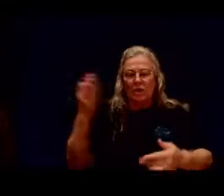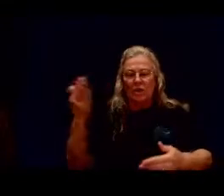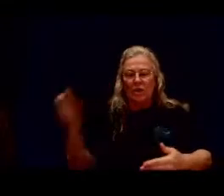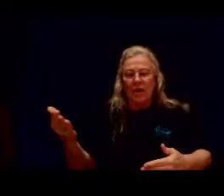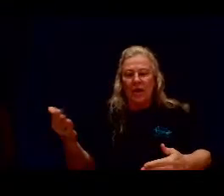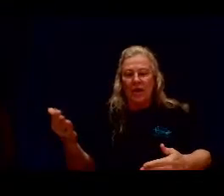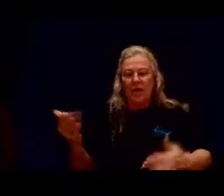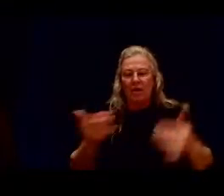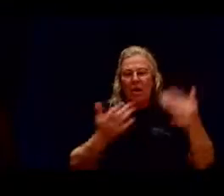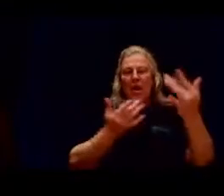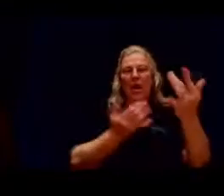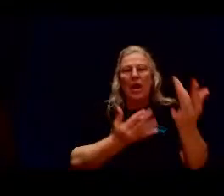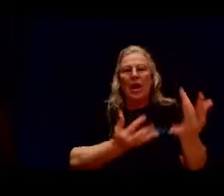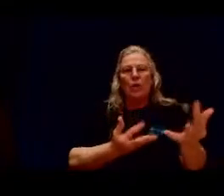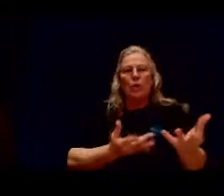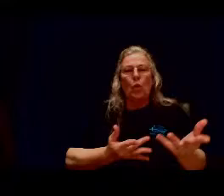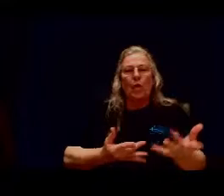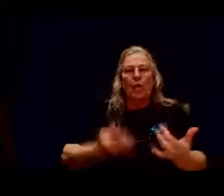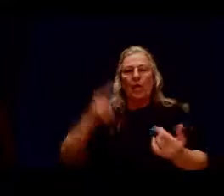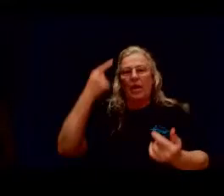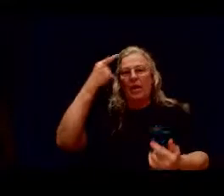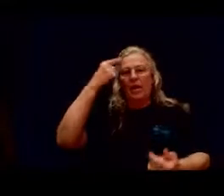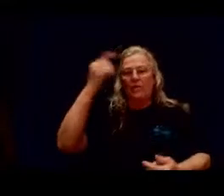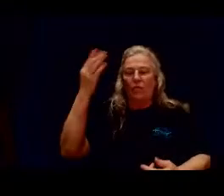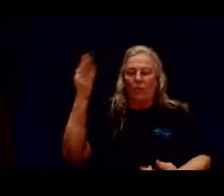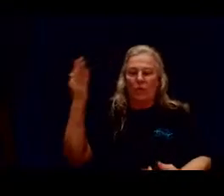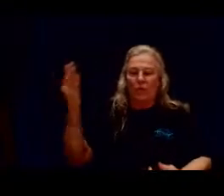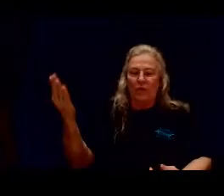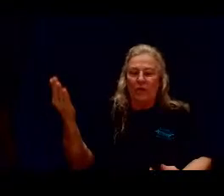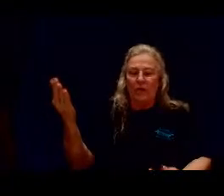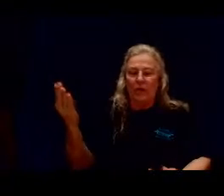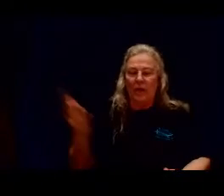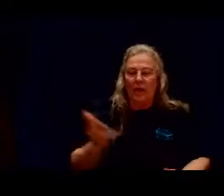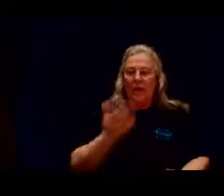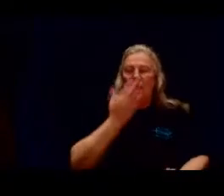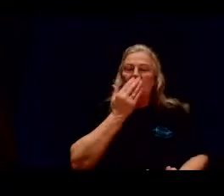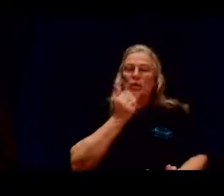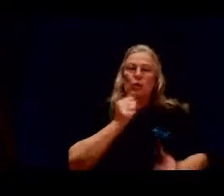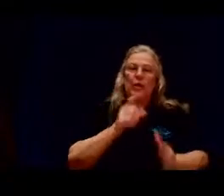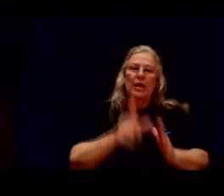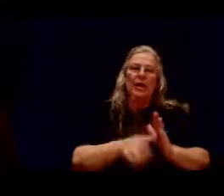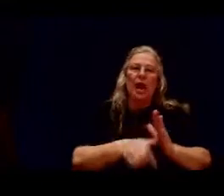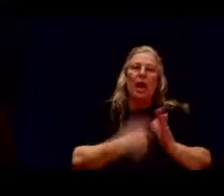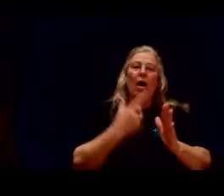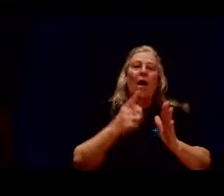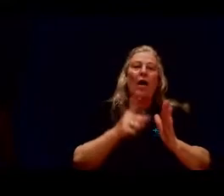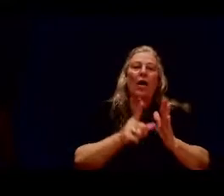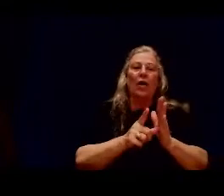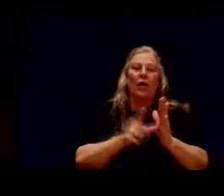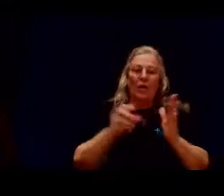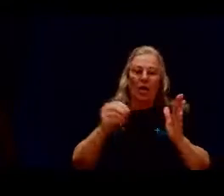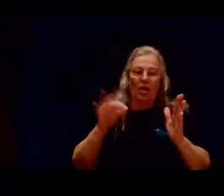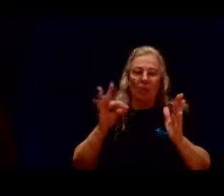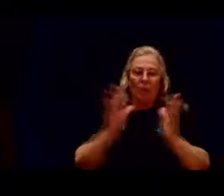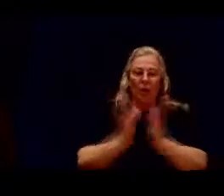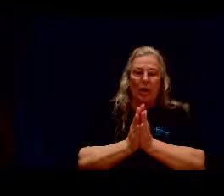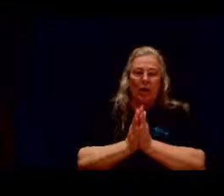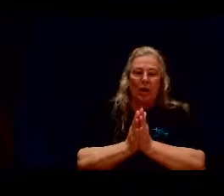there and wait for thee sweet hour of prayer